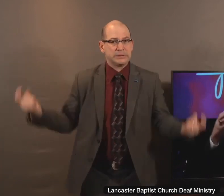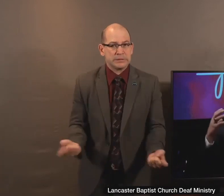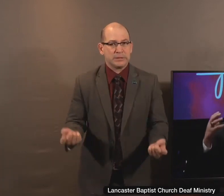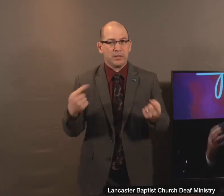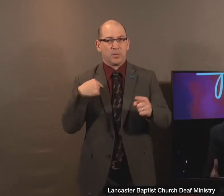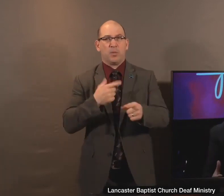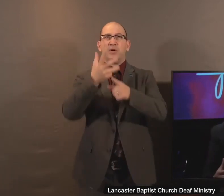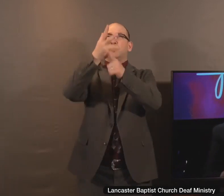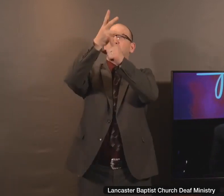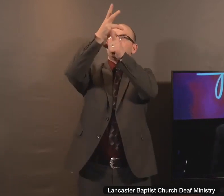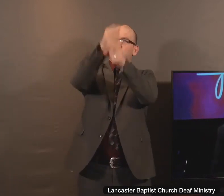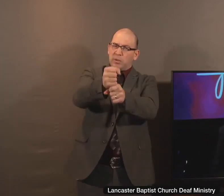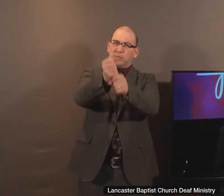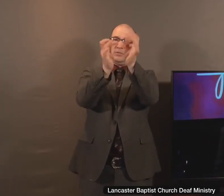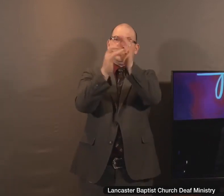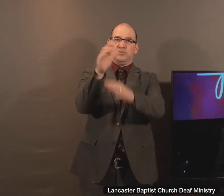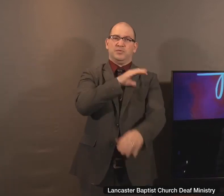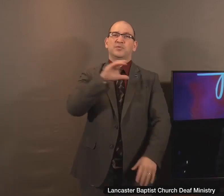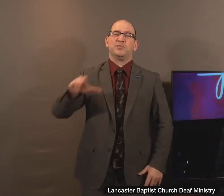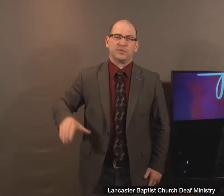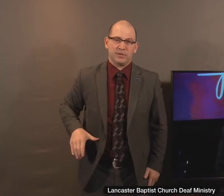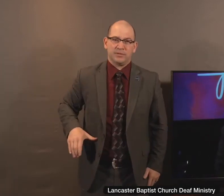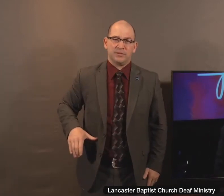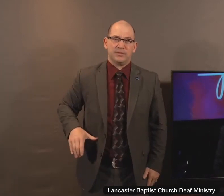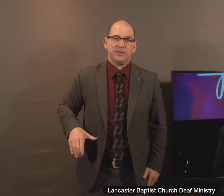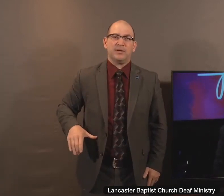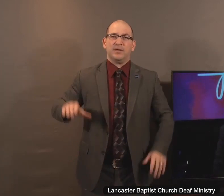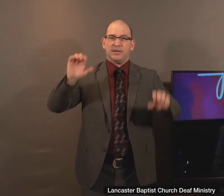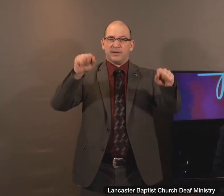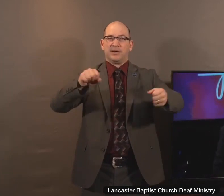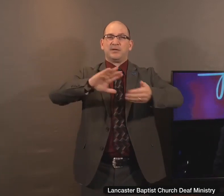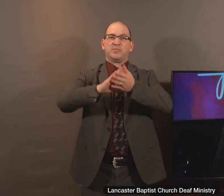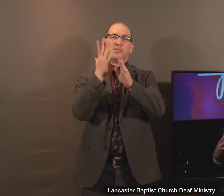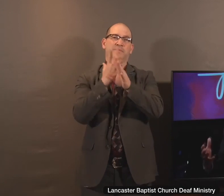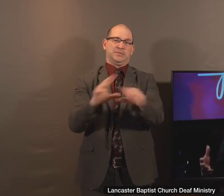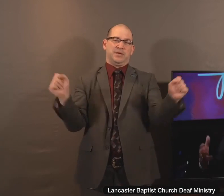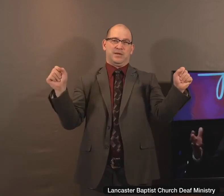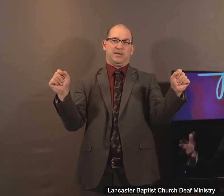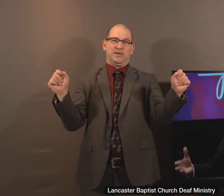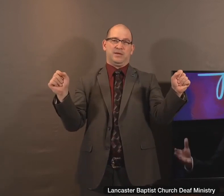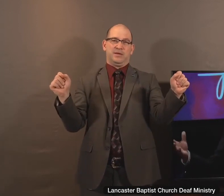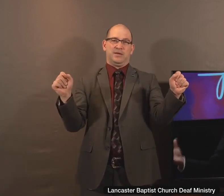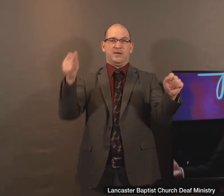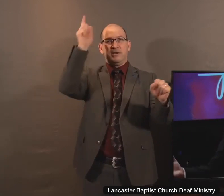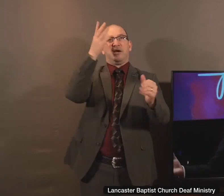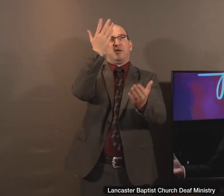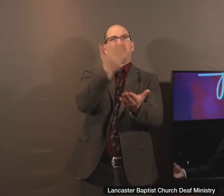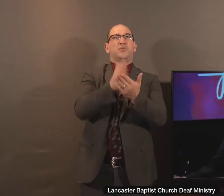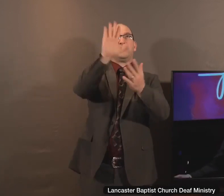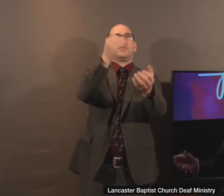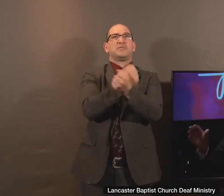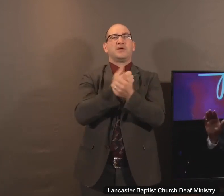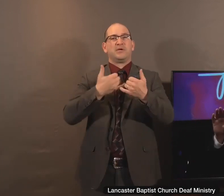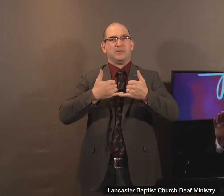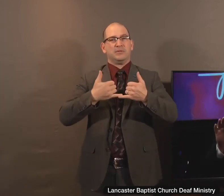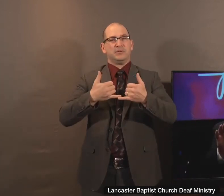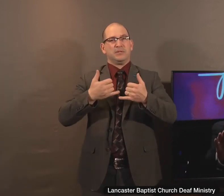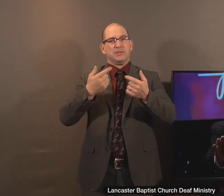put our faith in Jesus Christ, we can be saved. But God commended his love toward us in that while we were yet